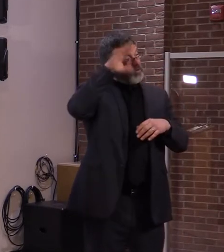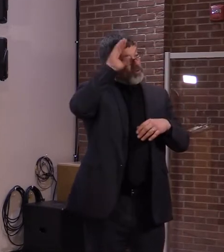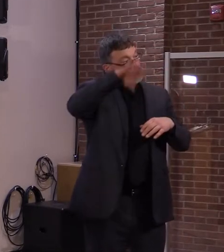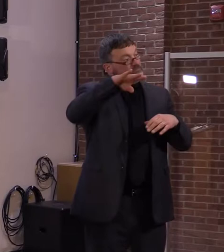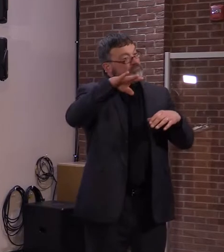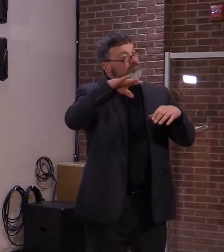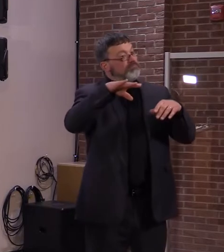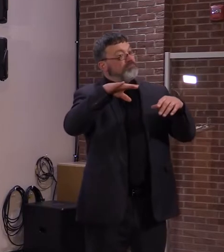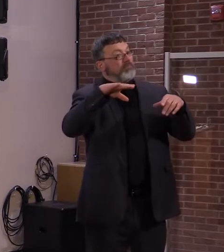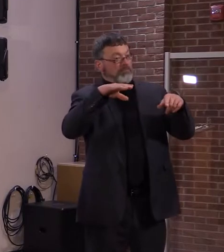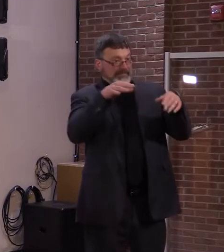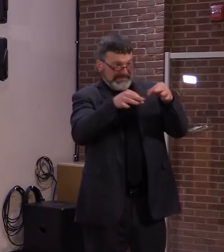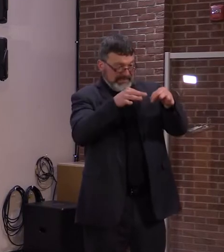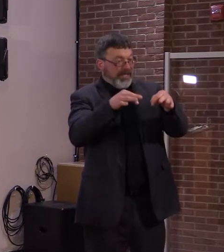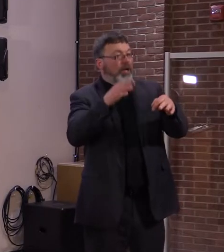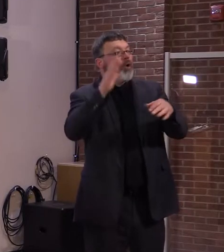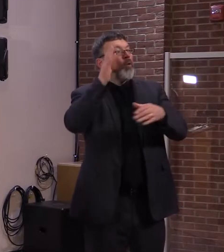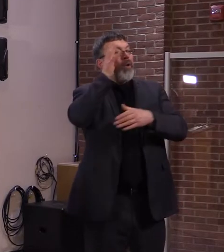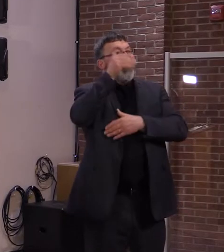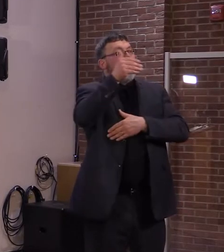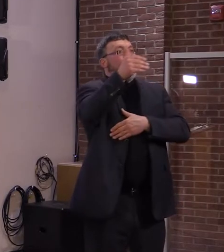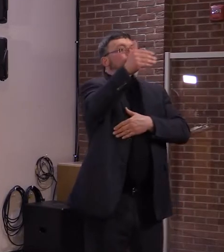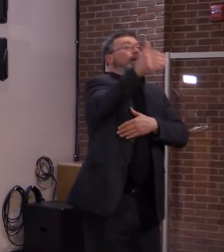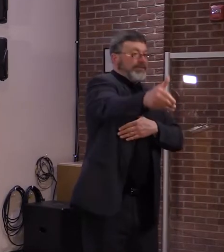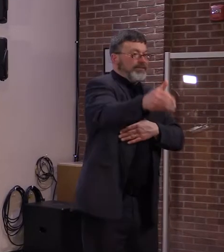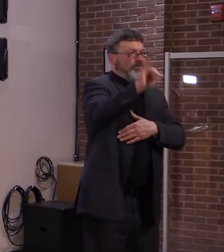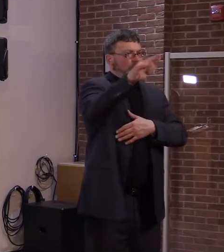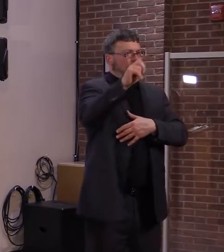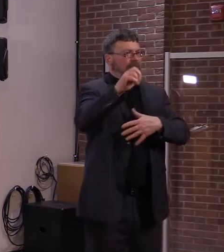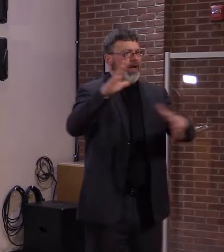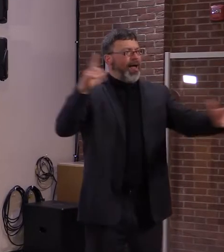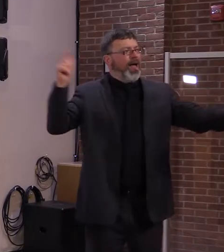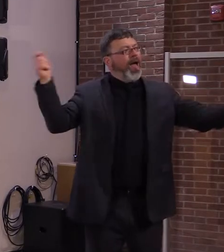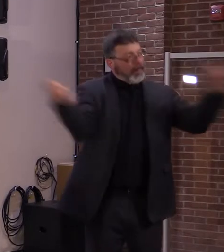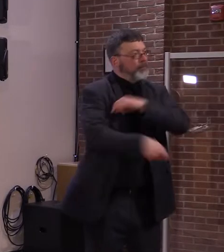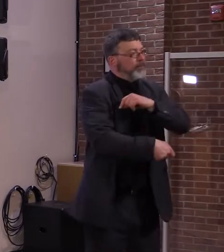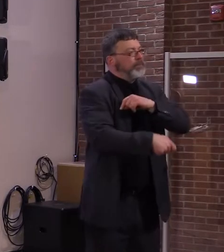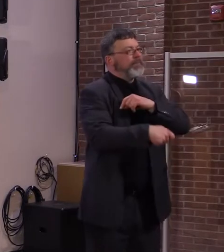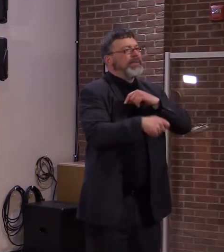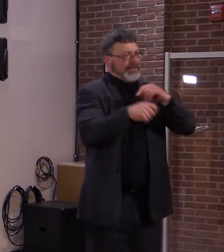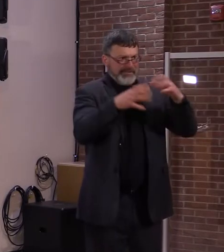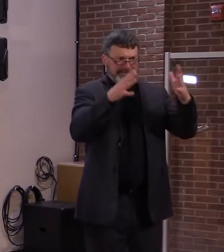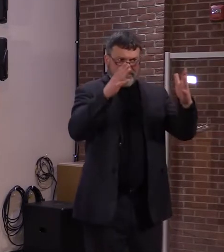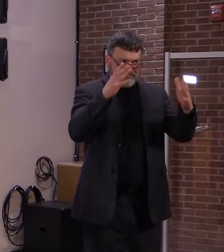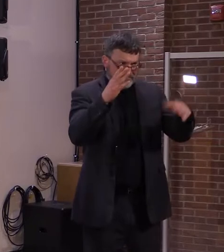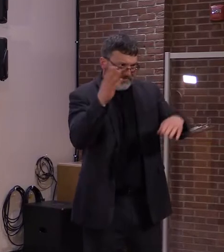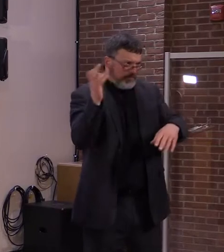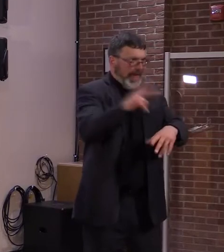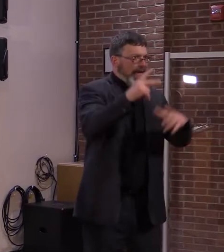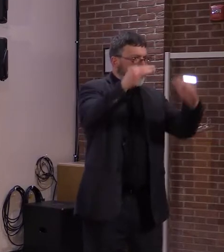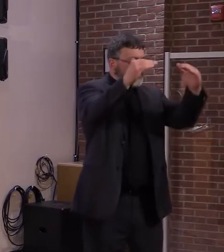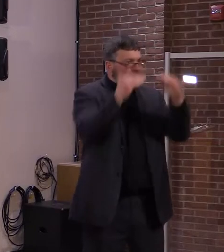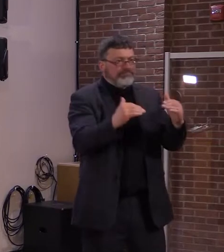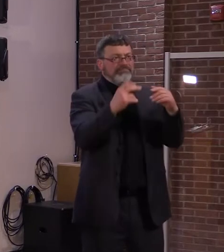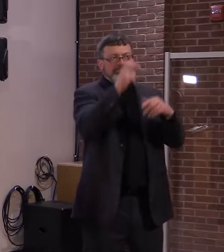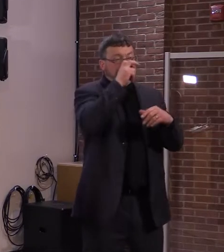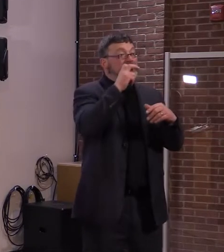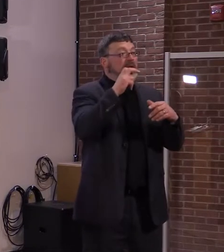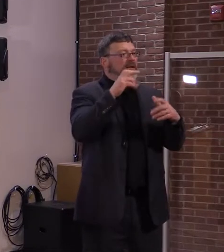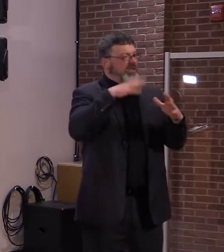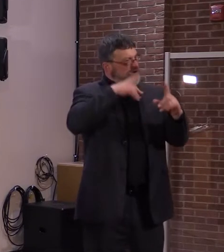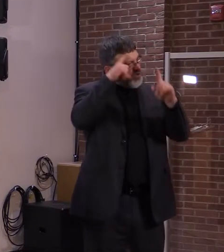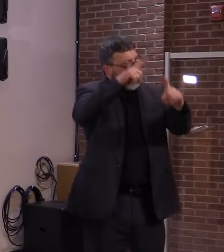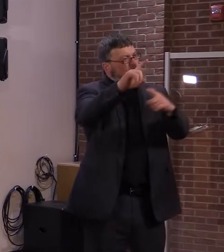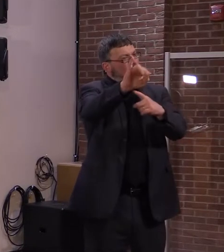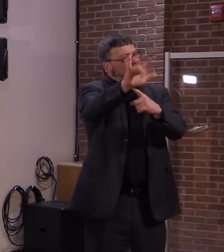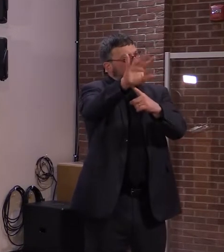normal by the 4th of July. So, all of this is interconnected and we just thought it was the right time to do so. Thank